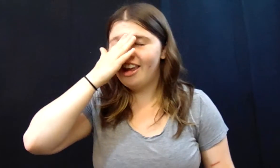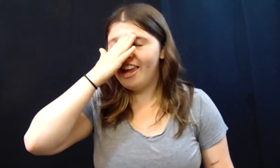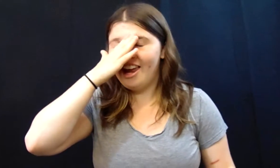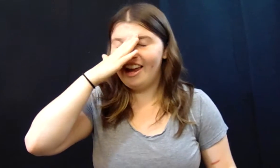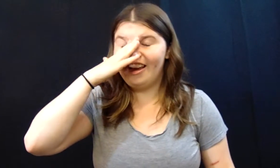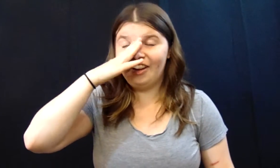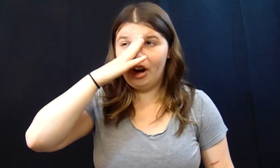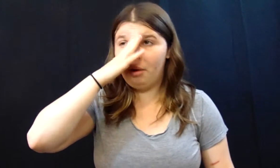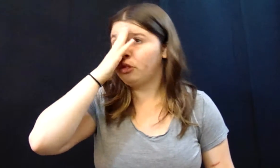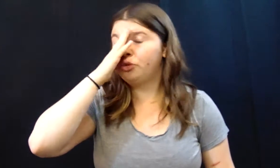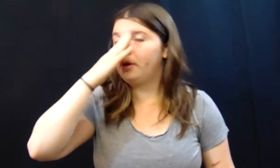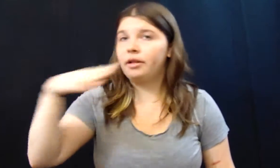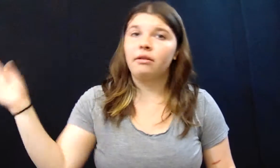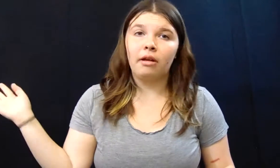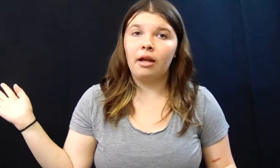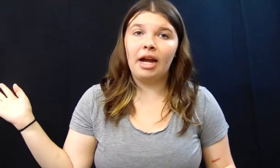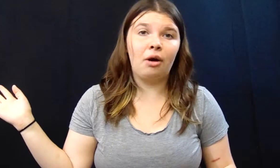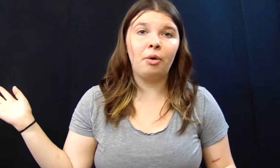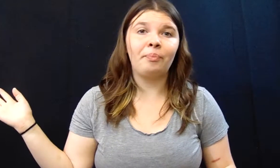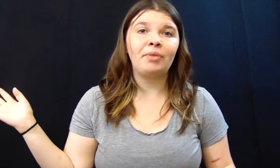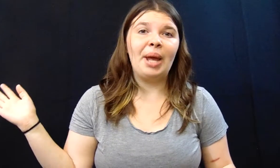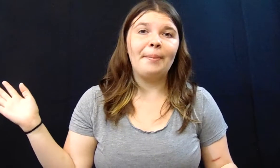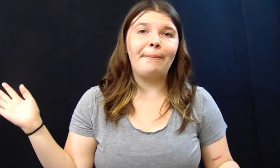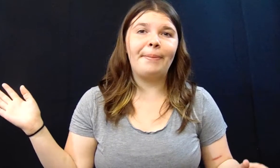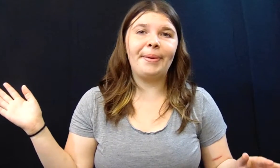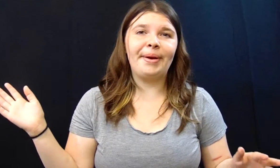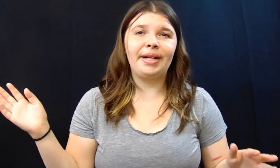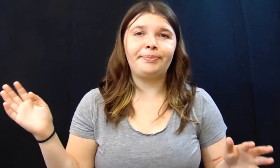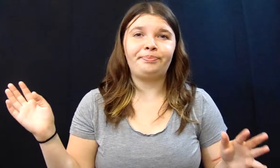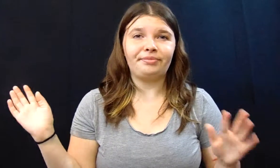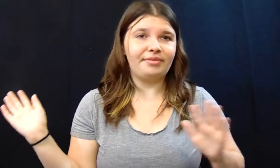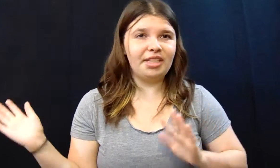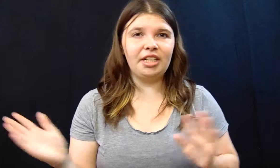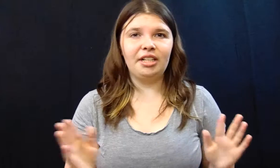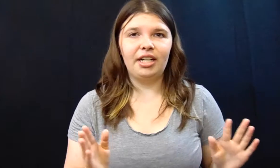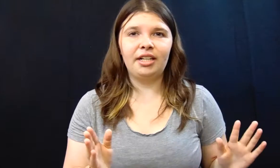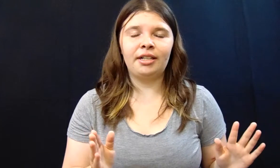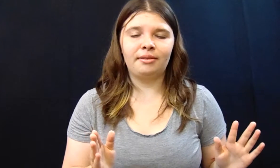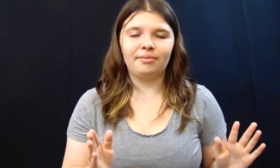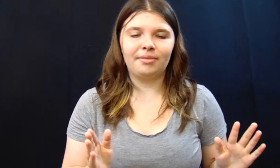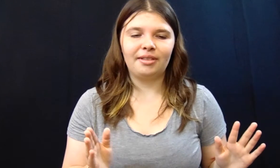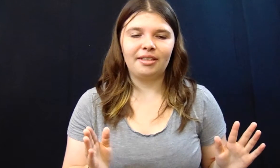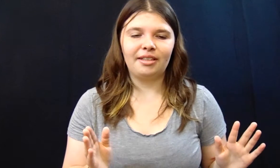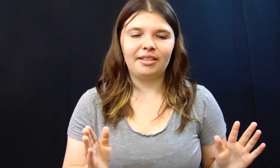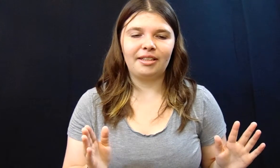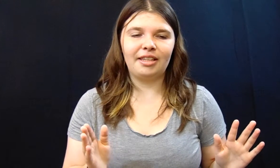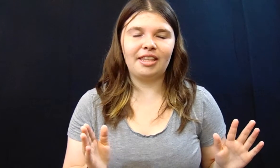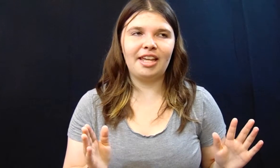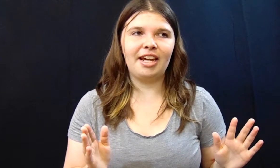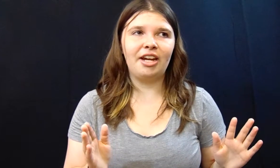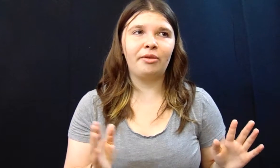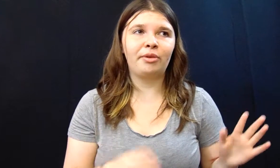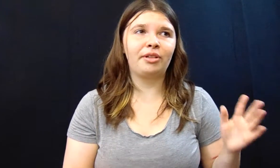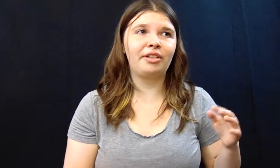whatever I was doing at home but um they were